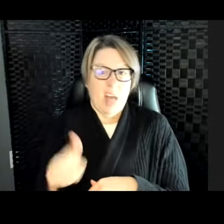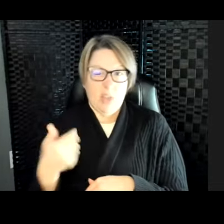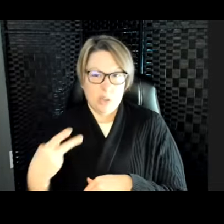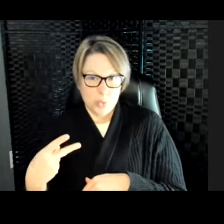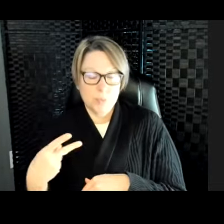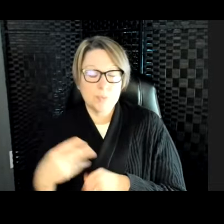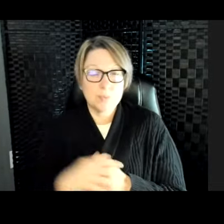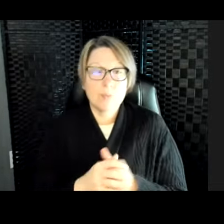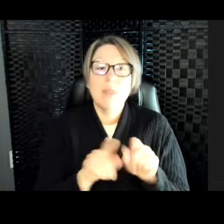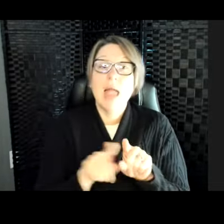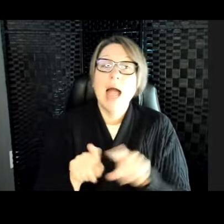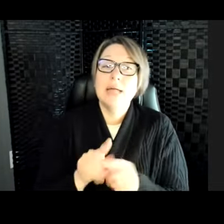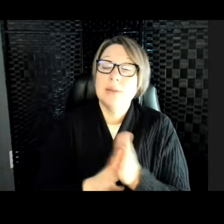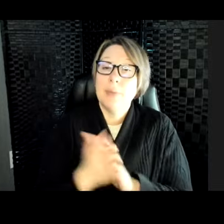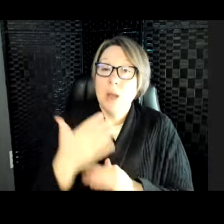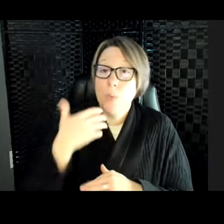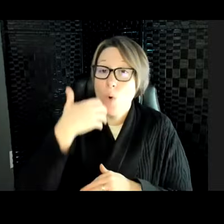the feathers on their head turn white.